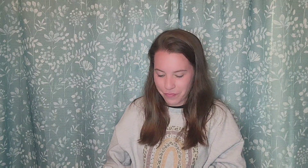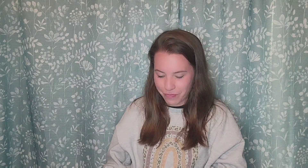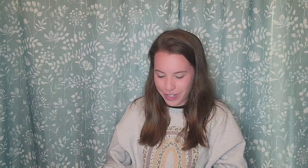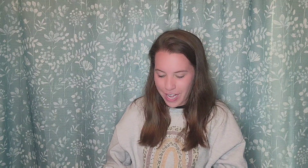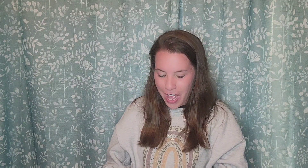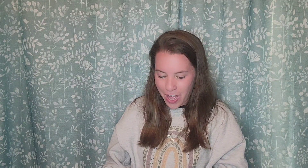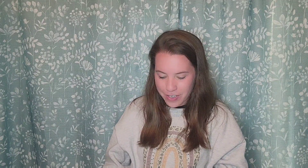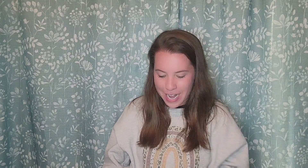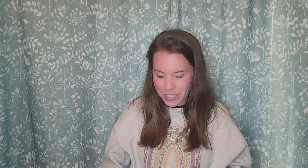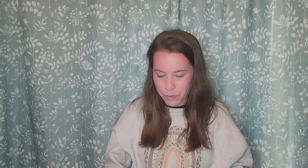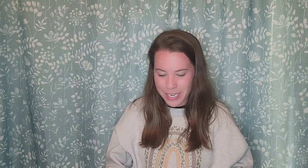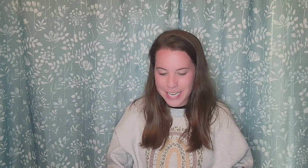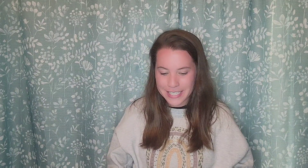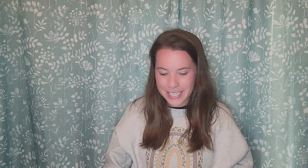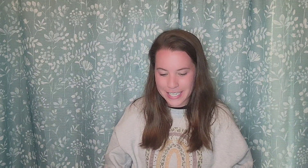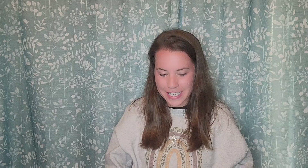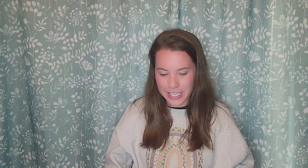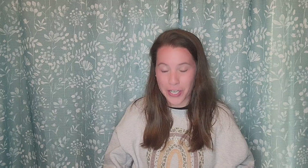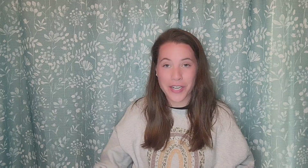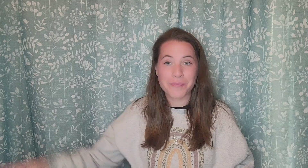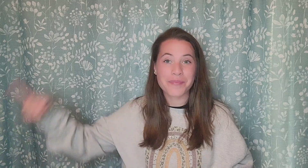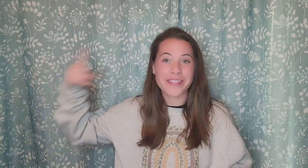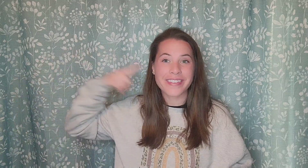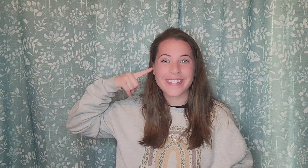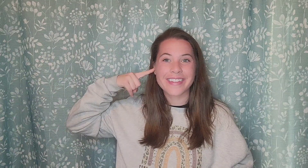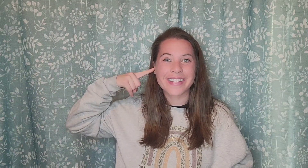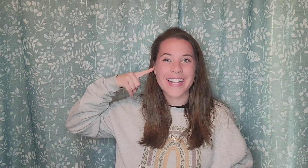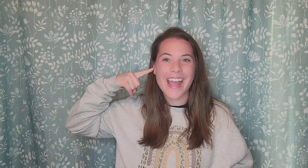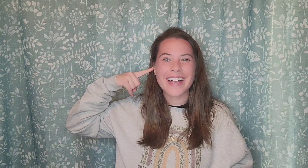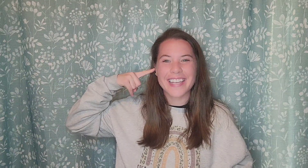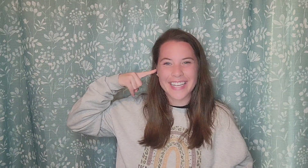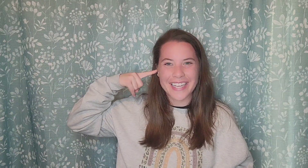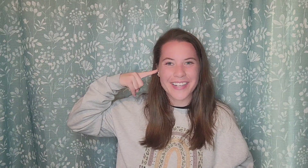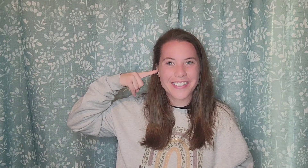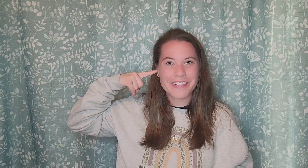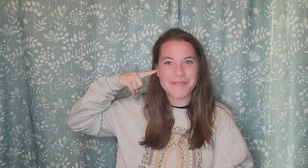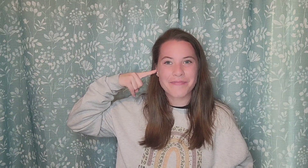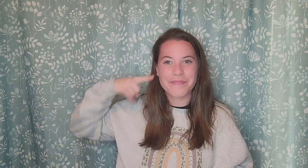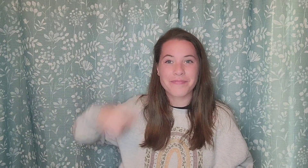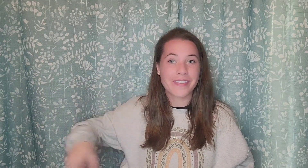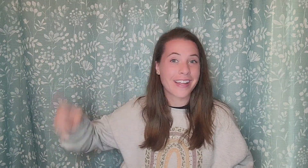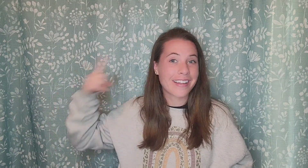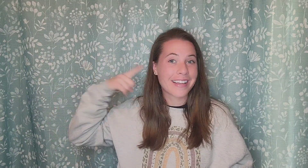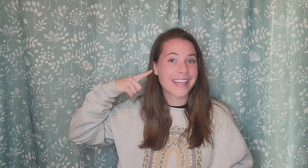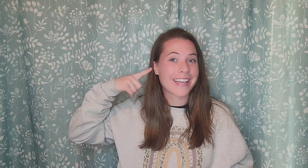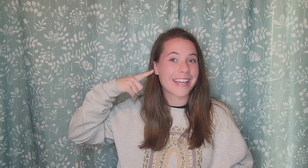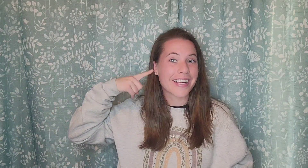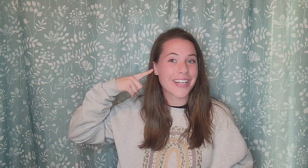Our next one is hear. Hear. Hear.